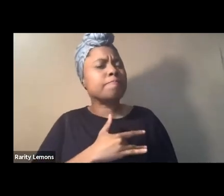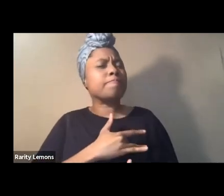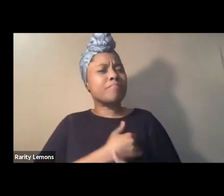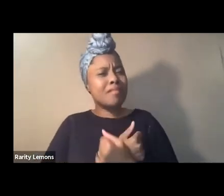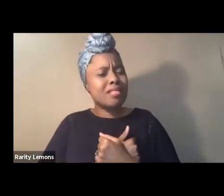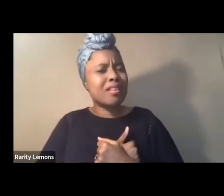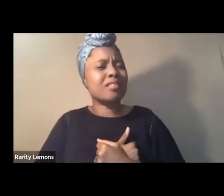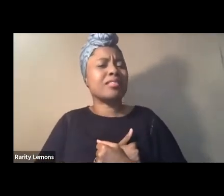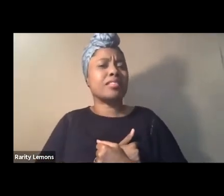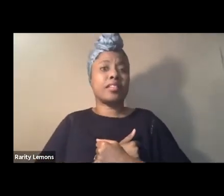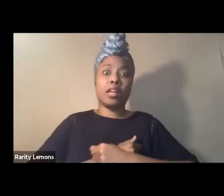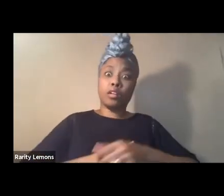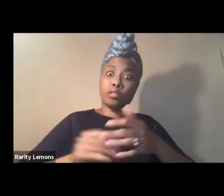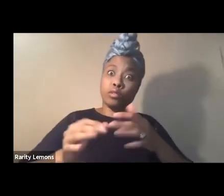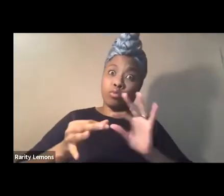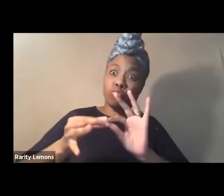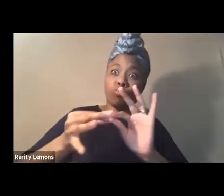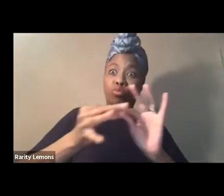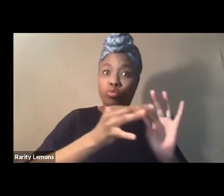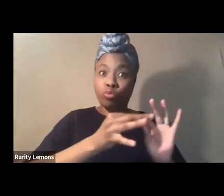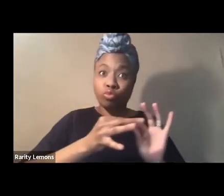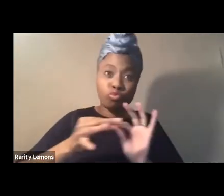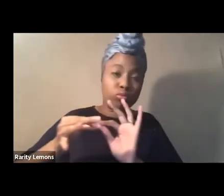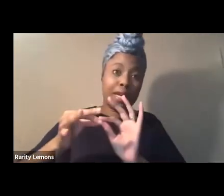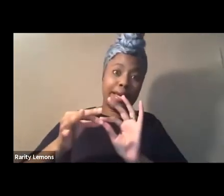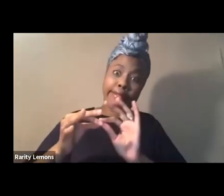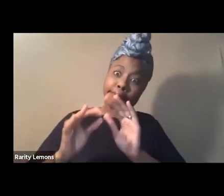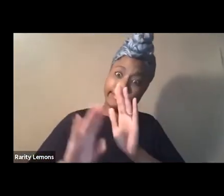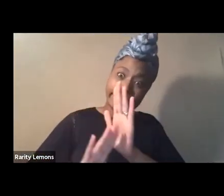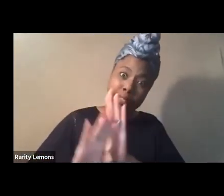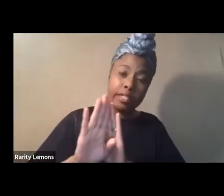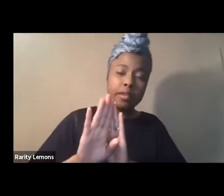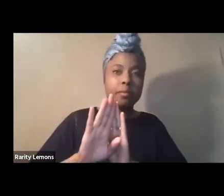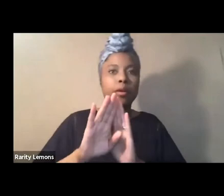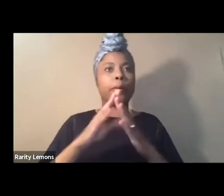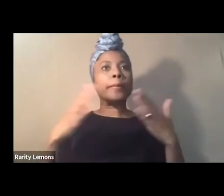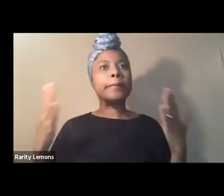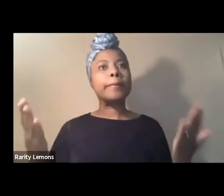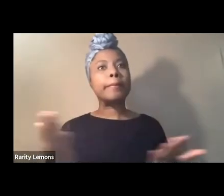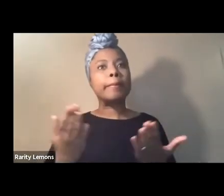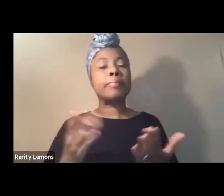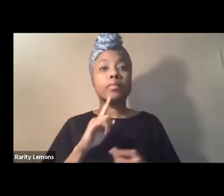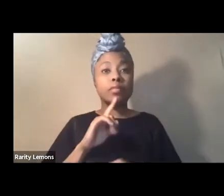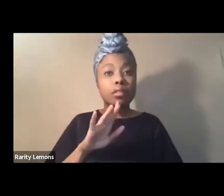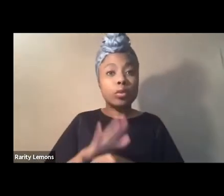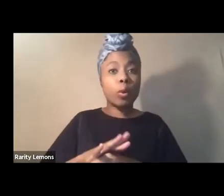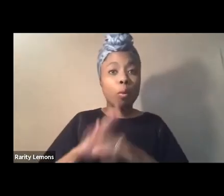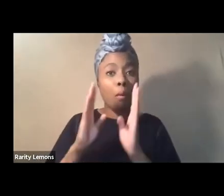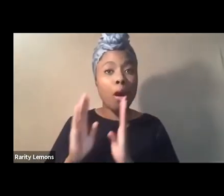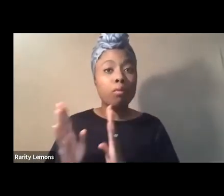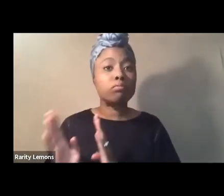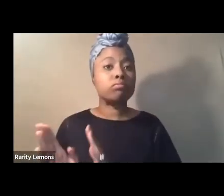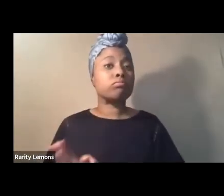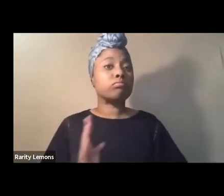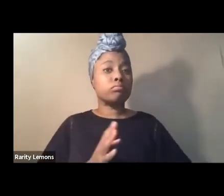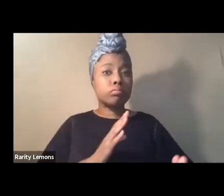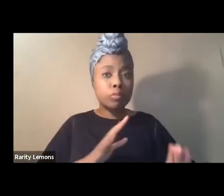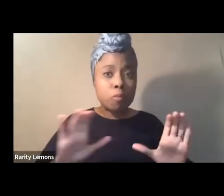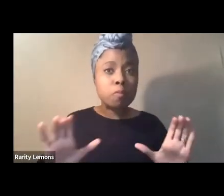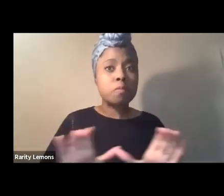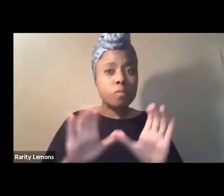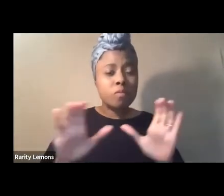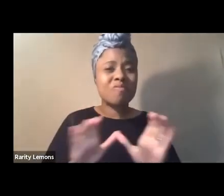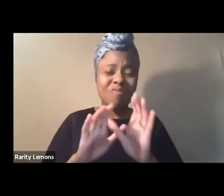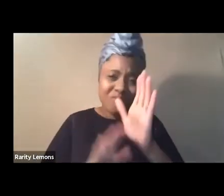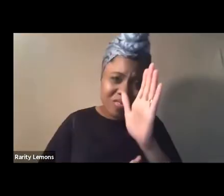relationship build and be fully present we have to commit we have to organize we have to build